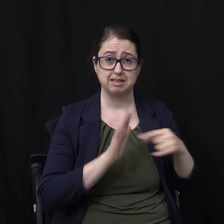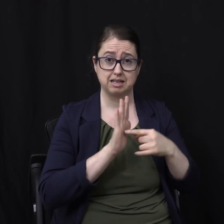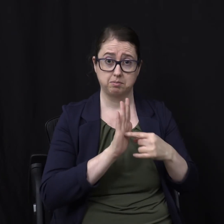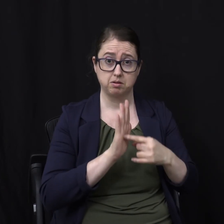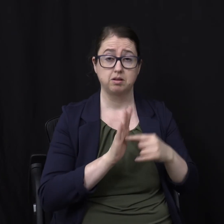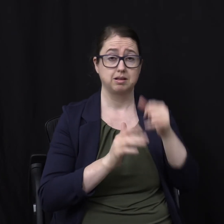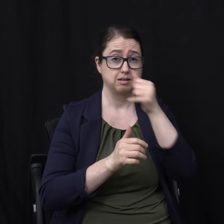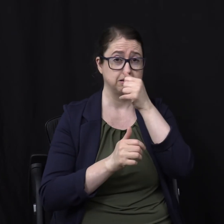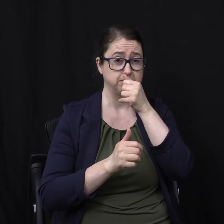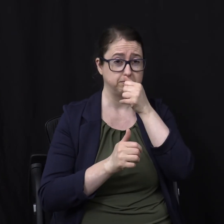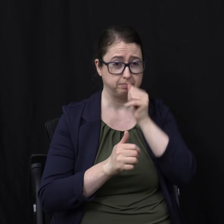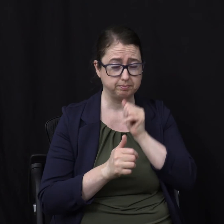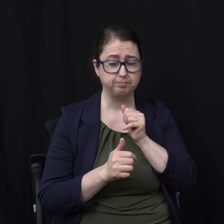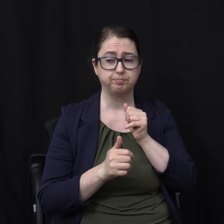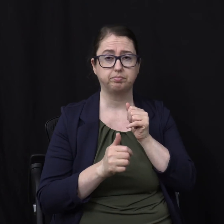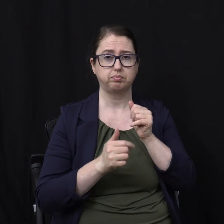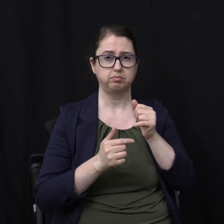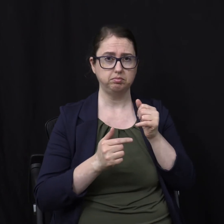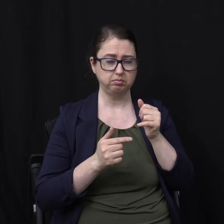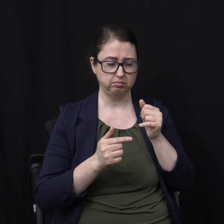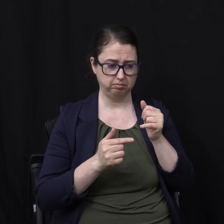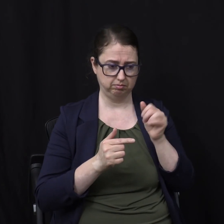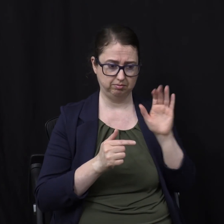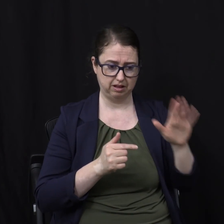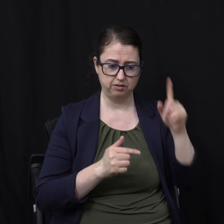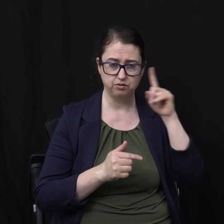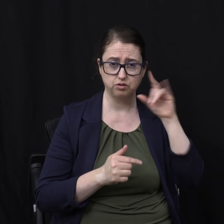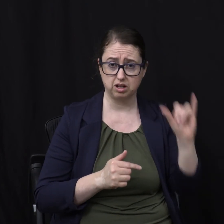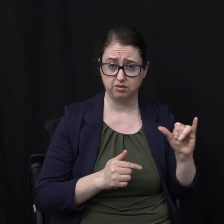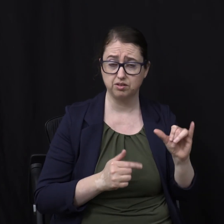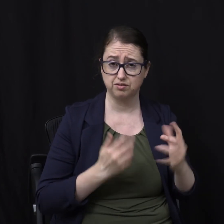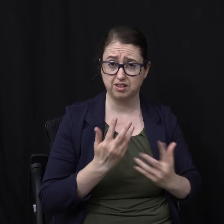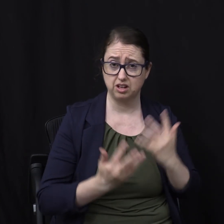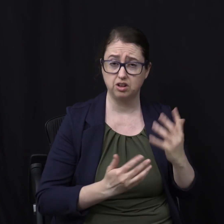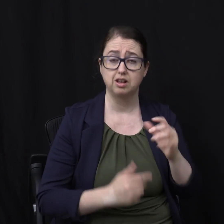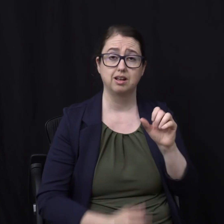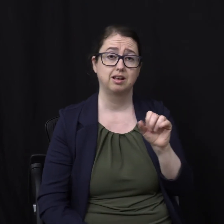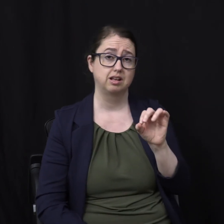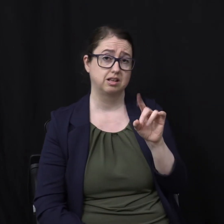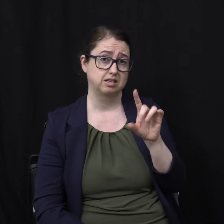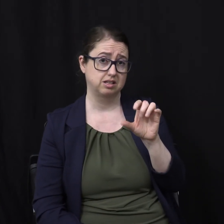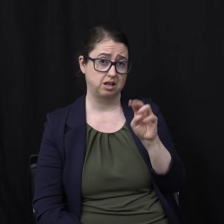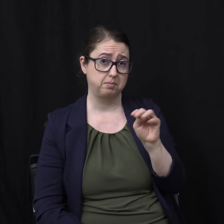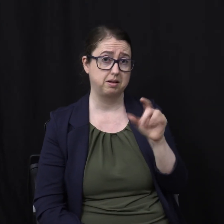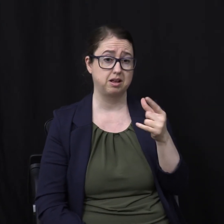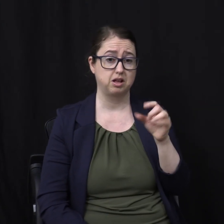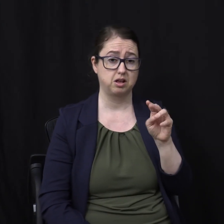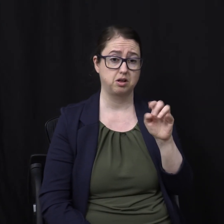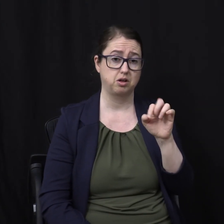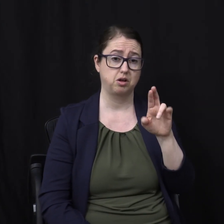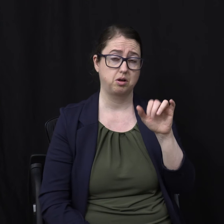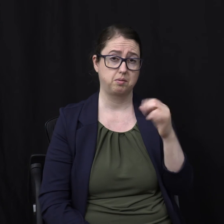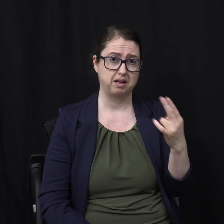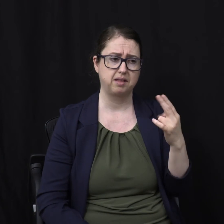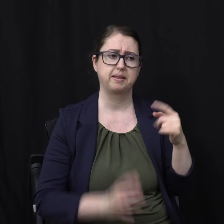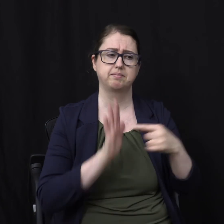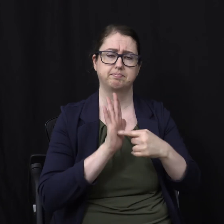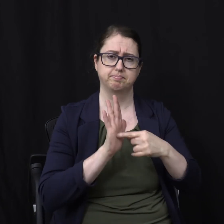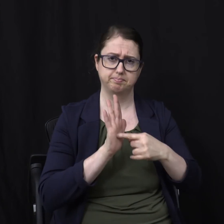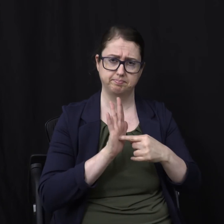Suffering the vengeance Of eternal fire Sodom and Gomorrah Are set forth as an example Of what eternal fire looks like Do you